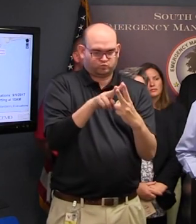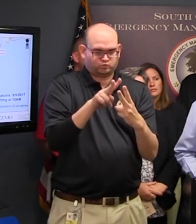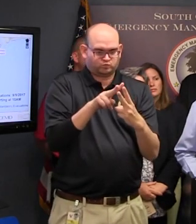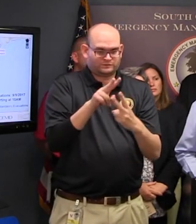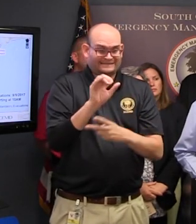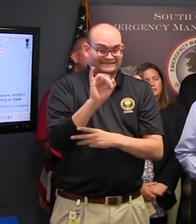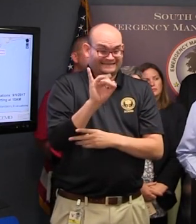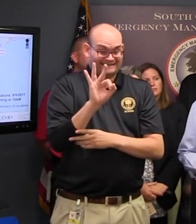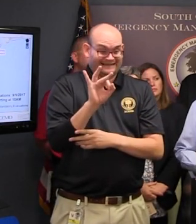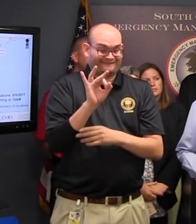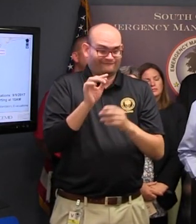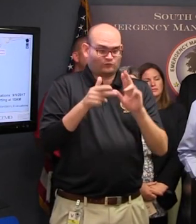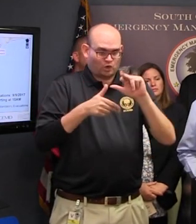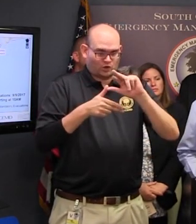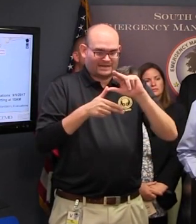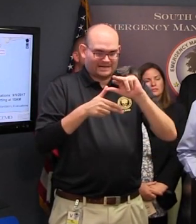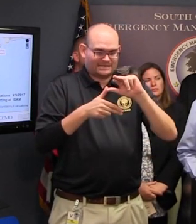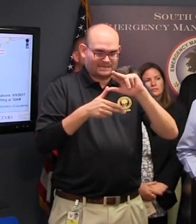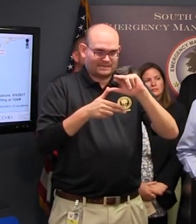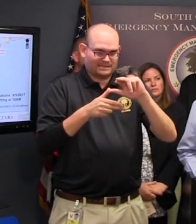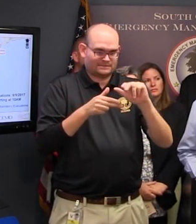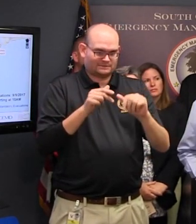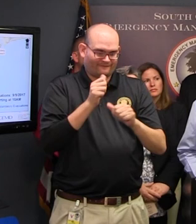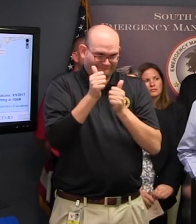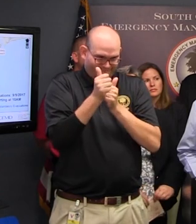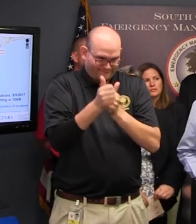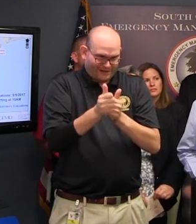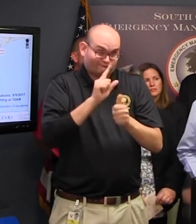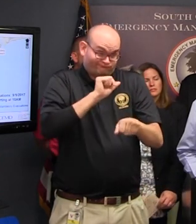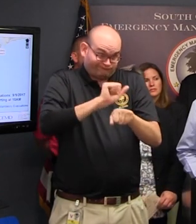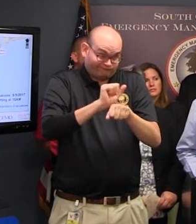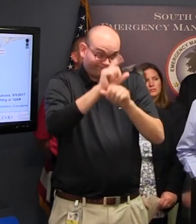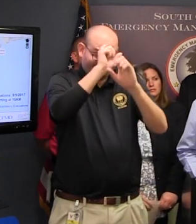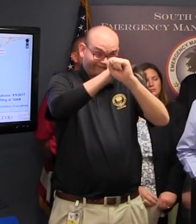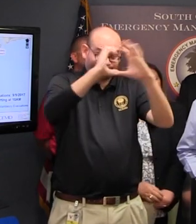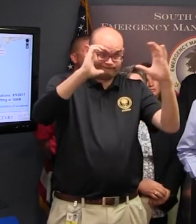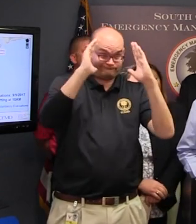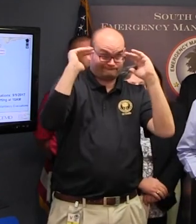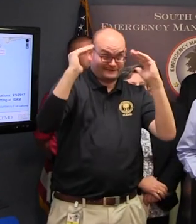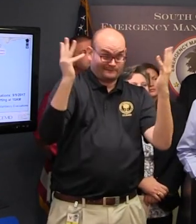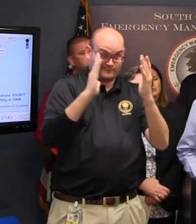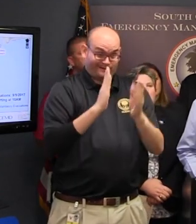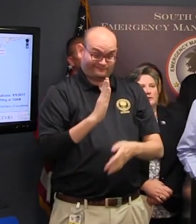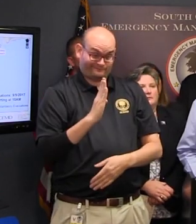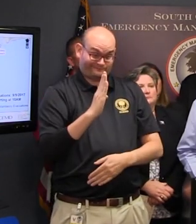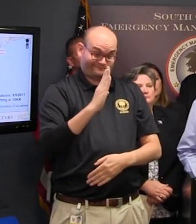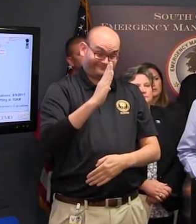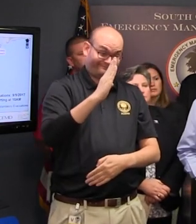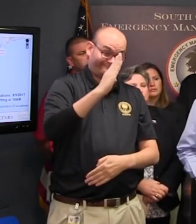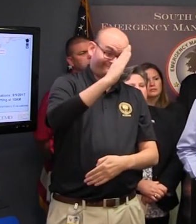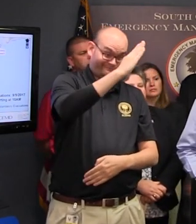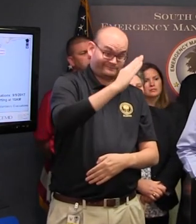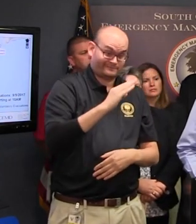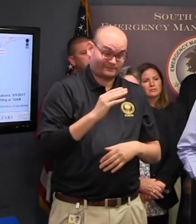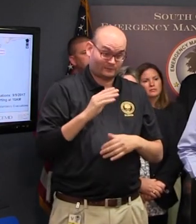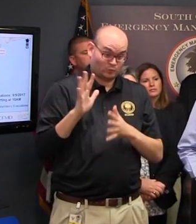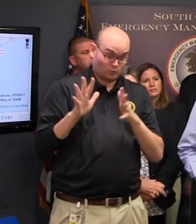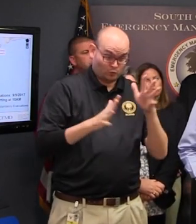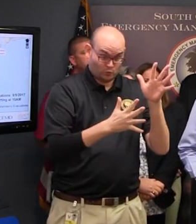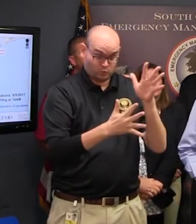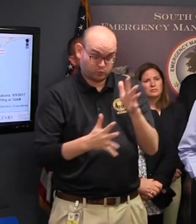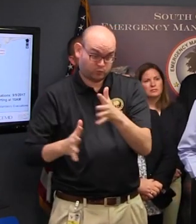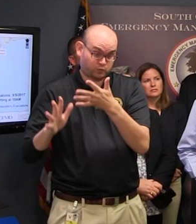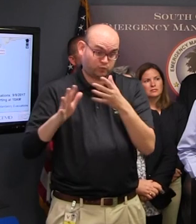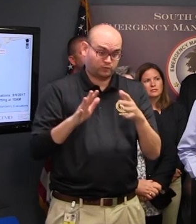in the projectory that we now have But it may change But wind is not something to be taken lightly People